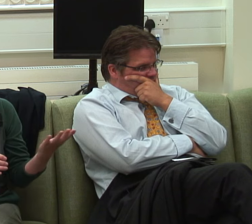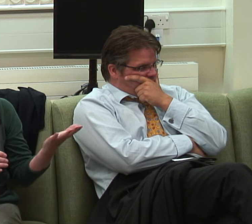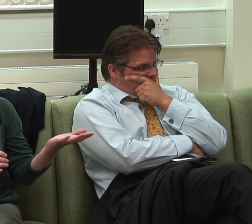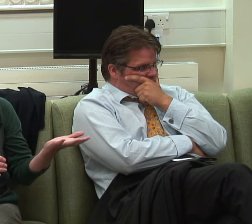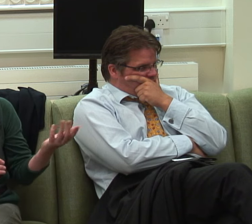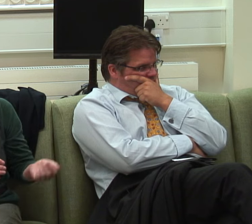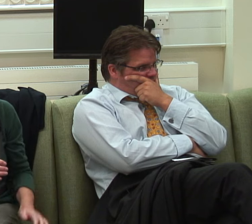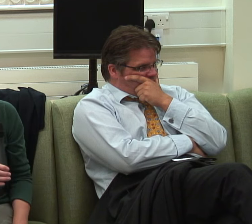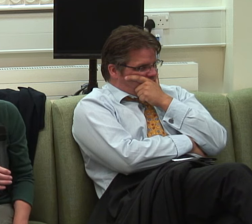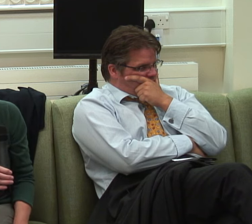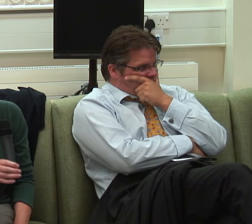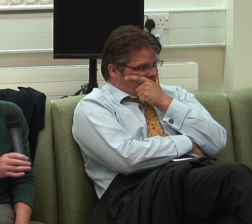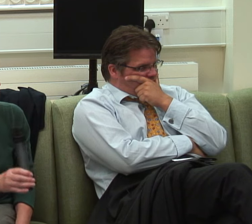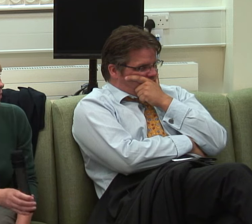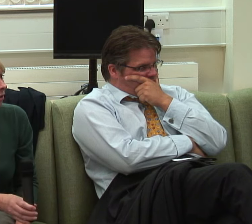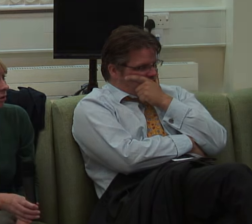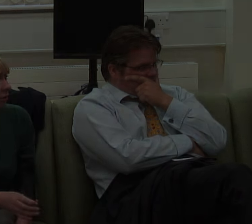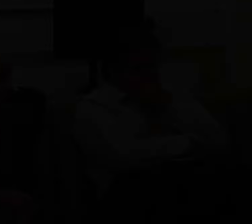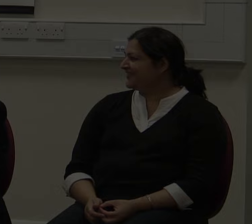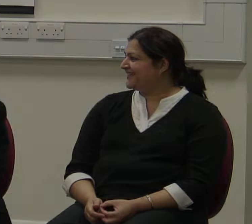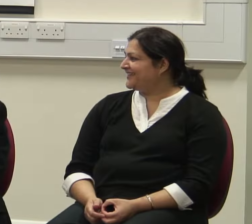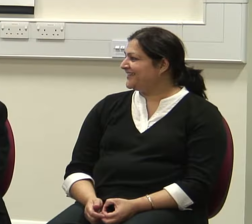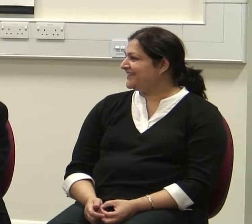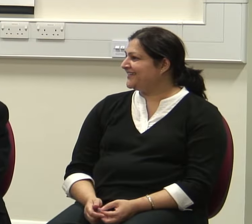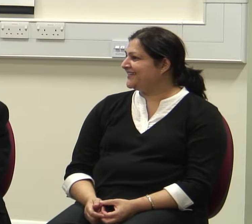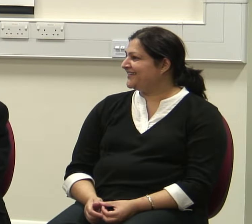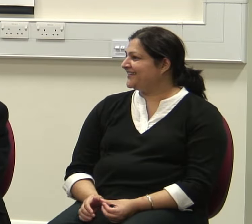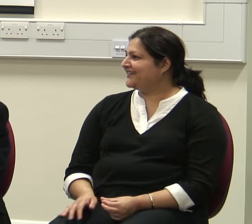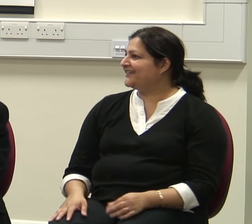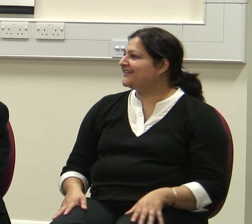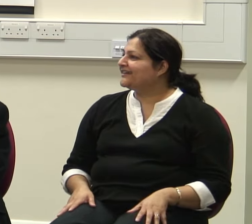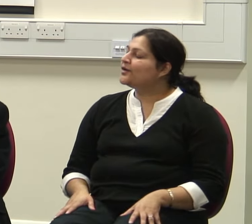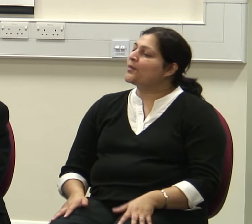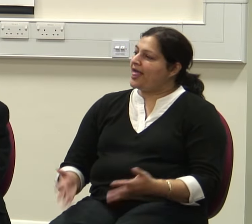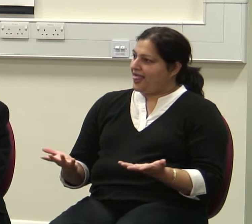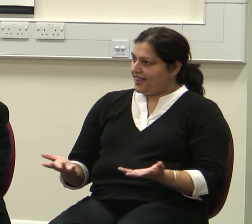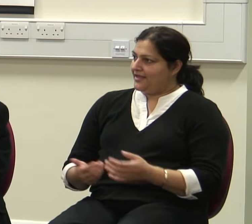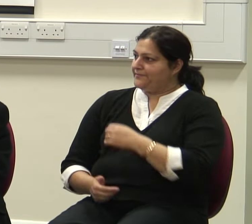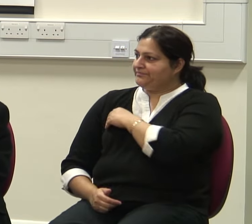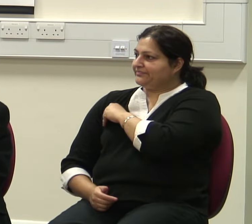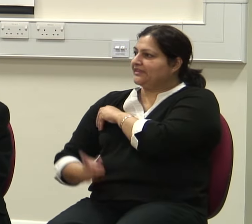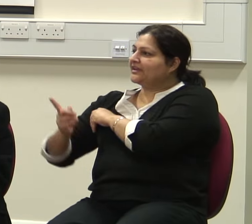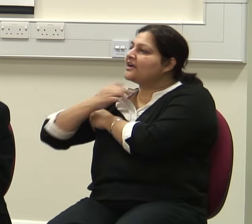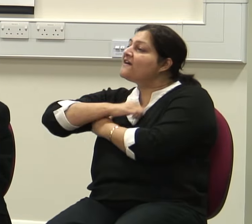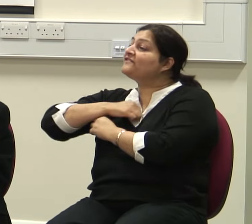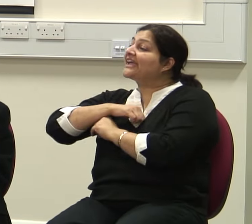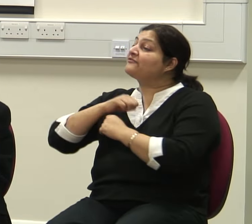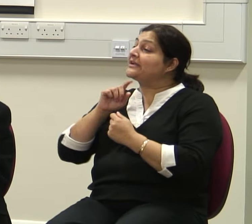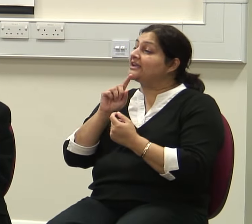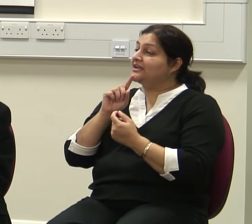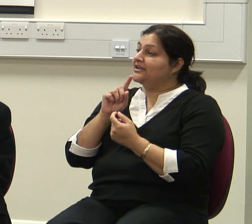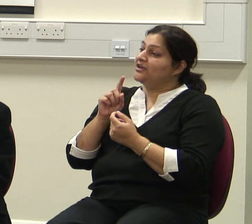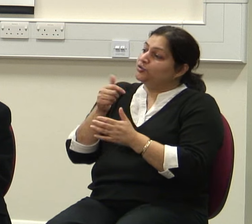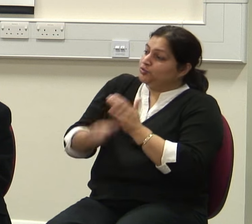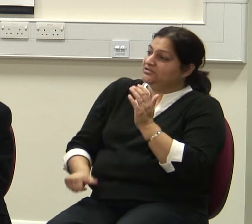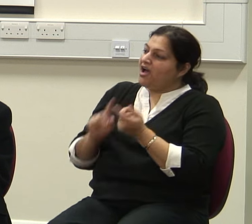just wonder what you respond to that would be? Well I take it, forgive me for answering, beginning my answer